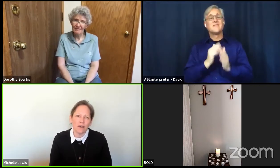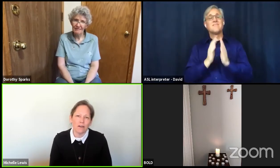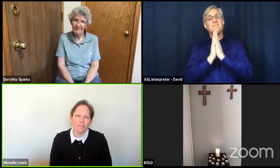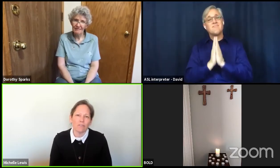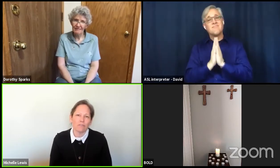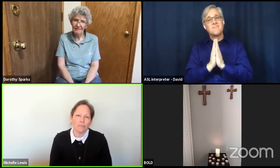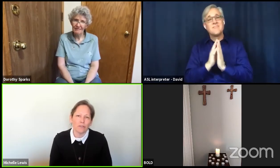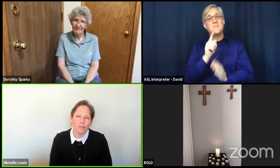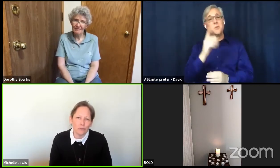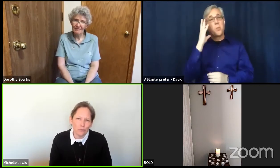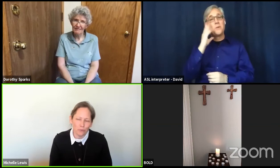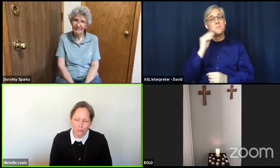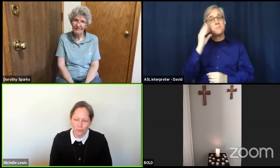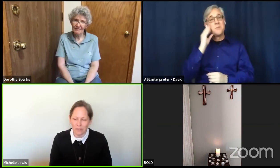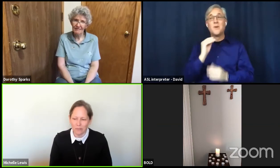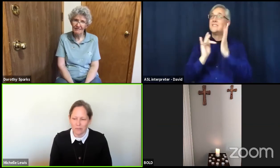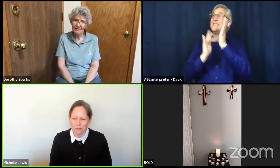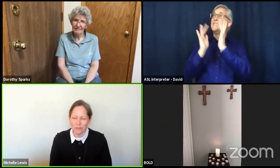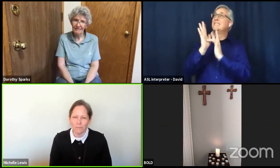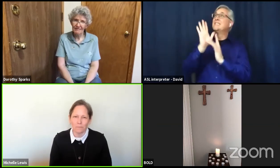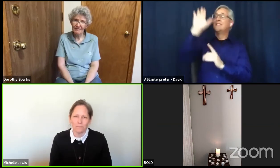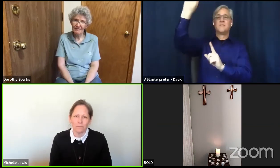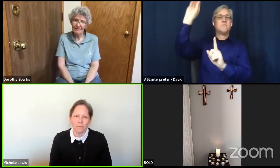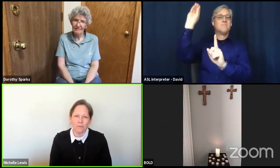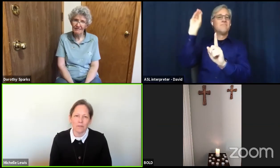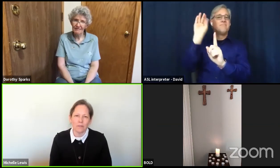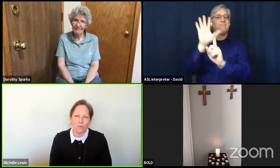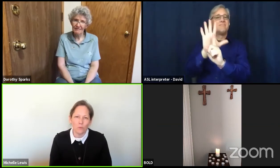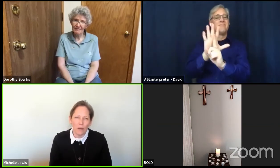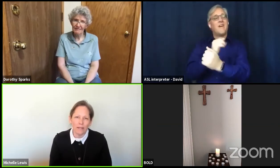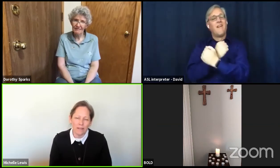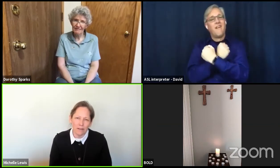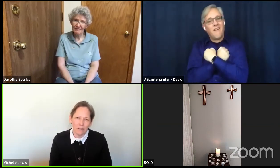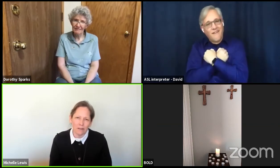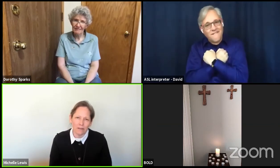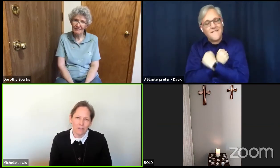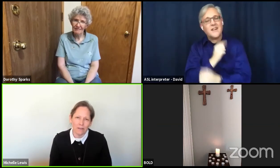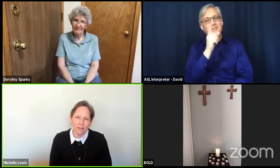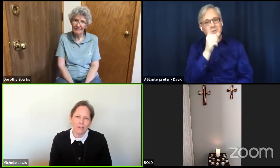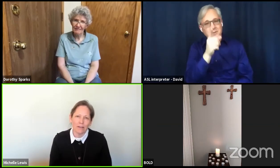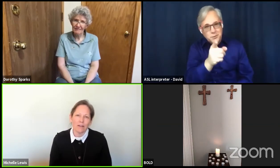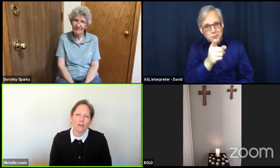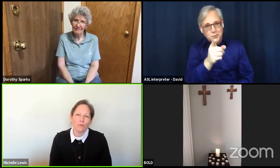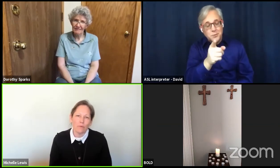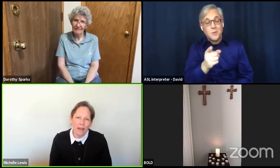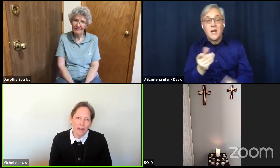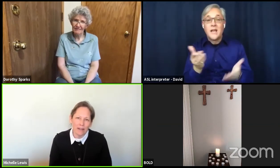for you right here right now